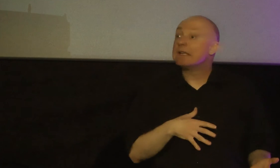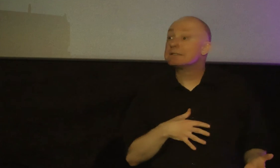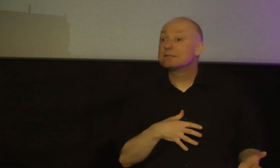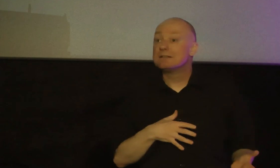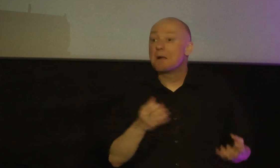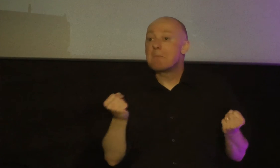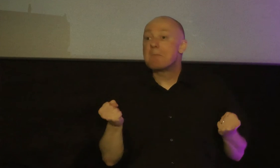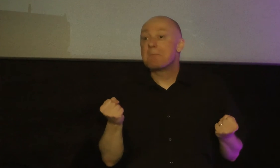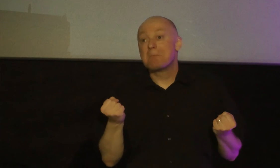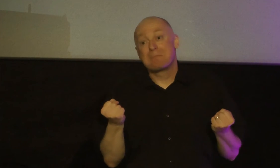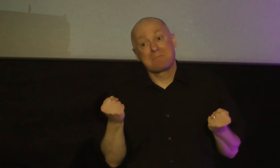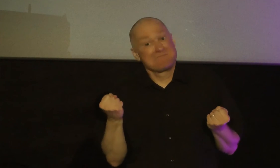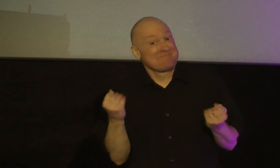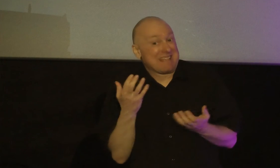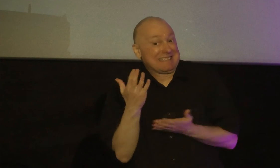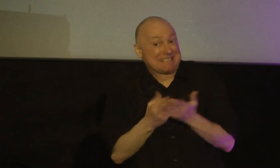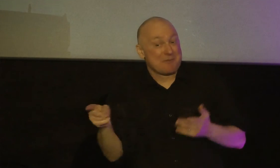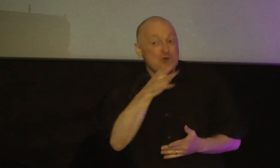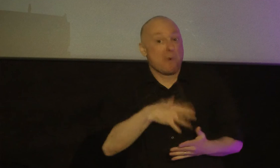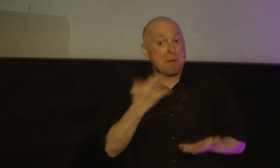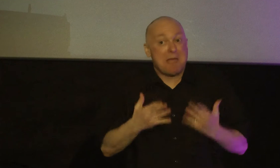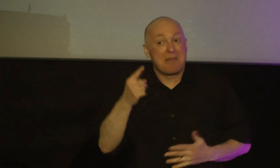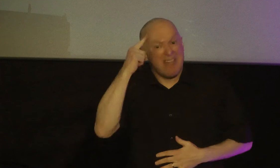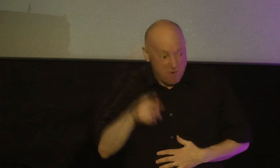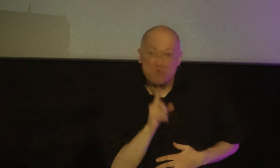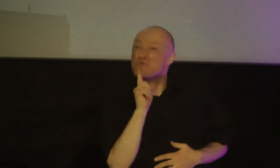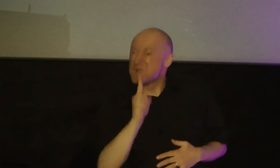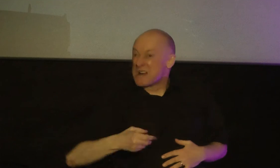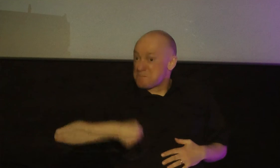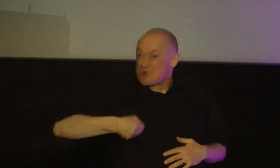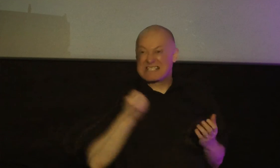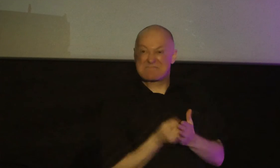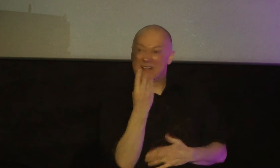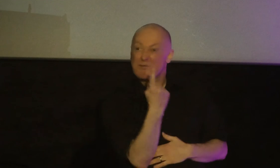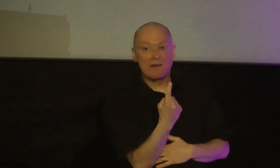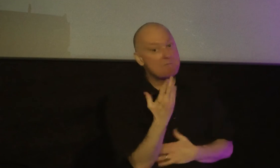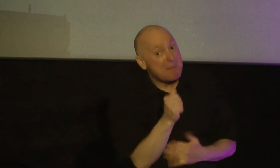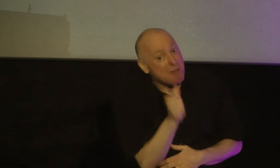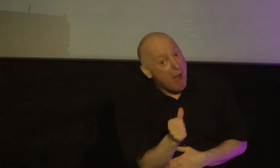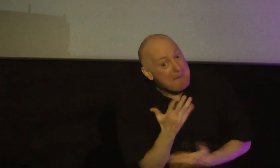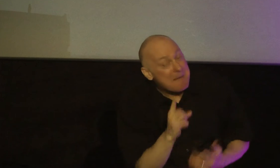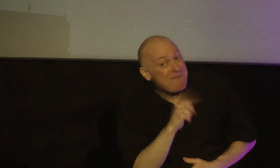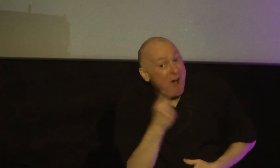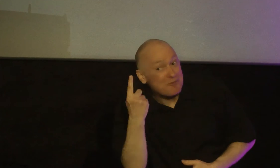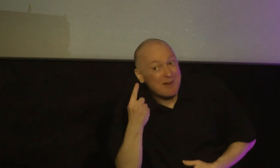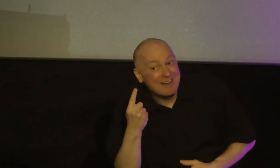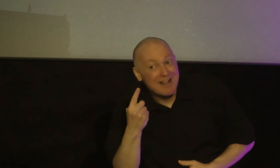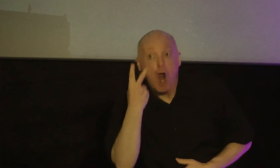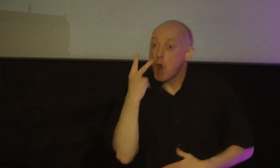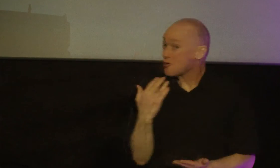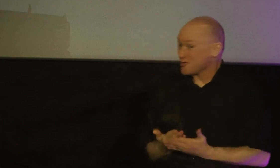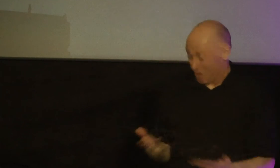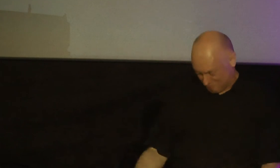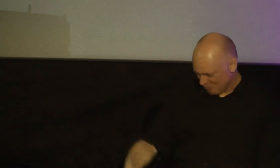purse you thought it was the real thing maybe not but it looks good that's okay